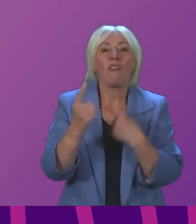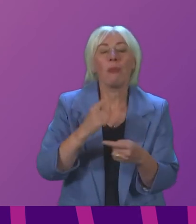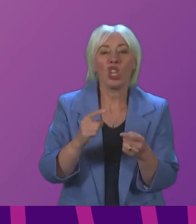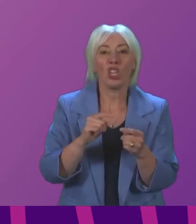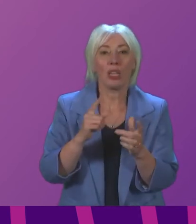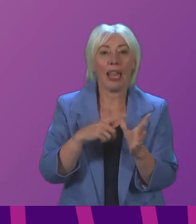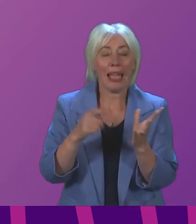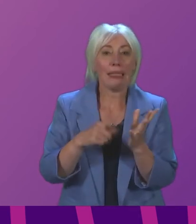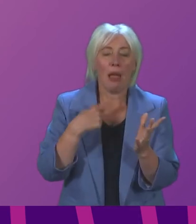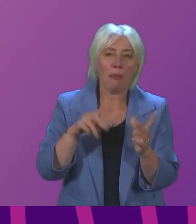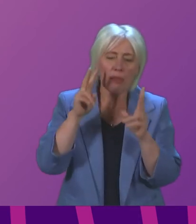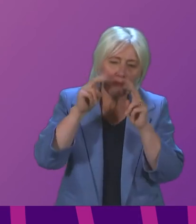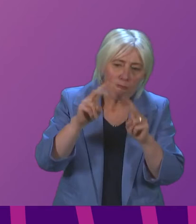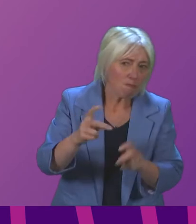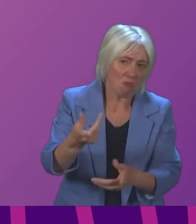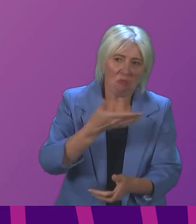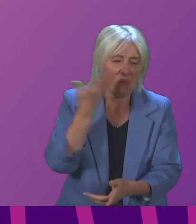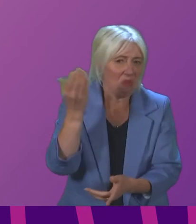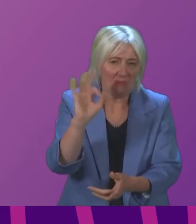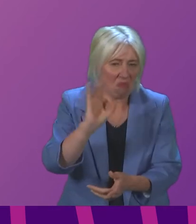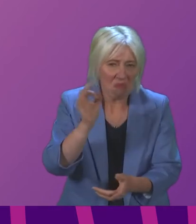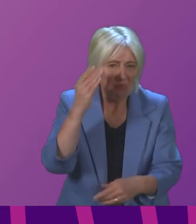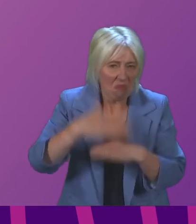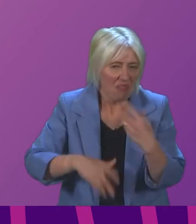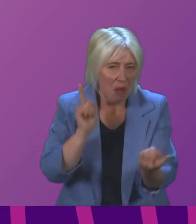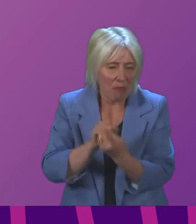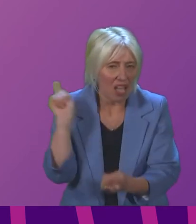diary however showed that no such engagements with the UK government